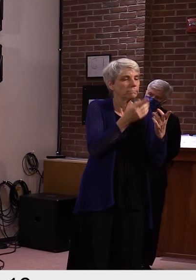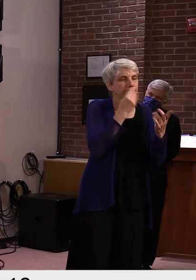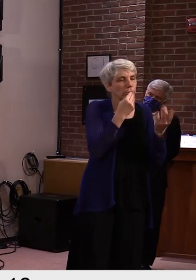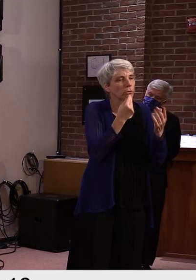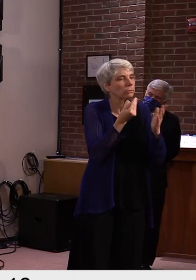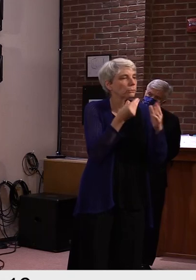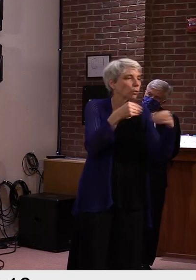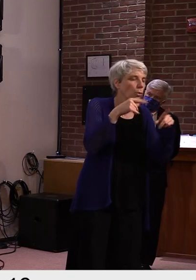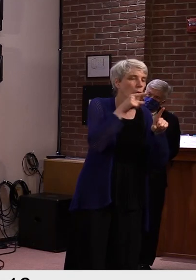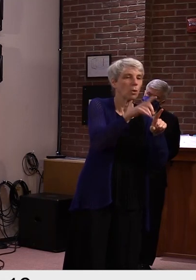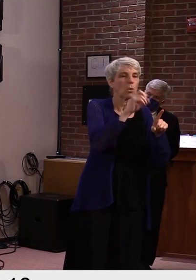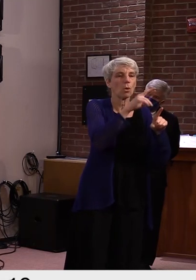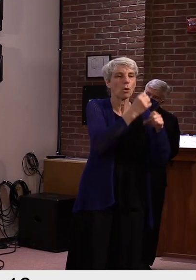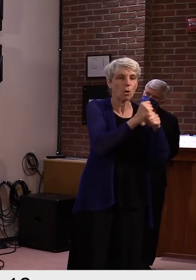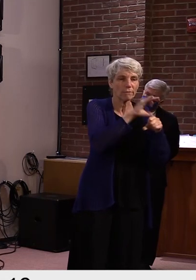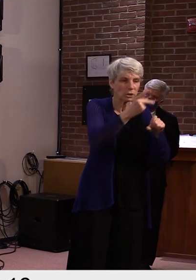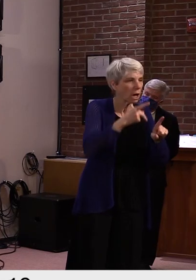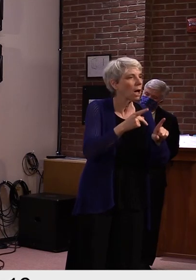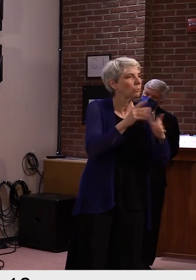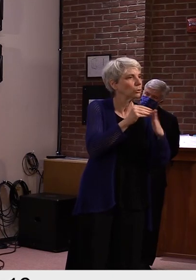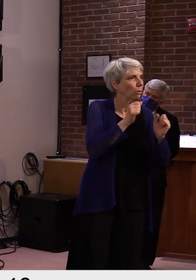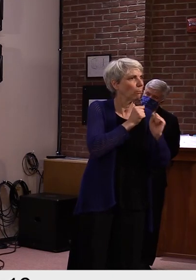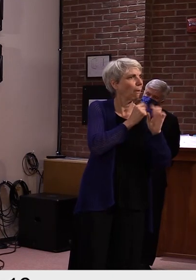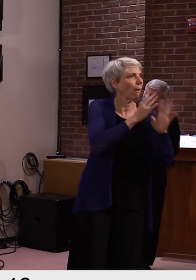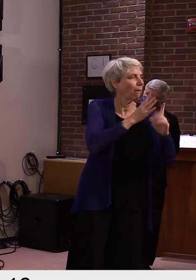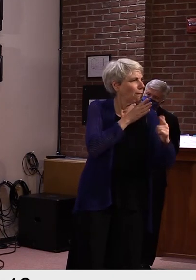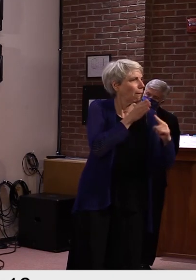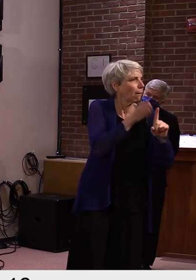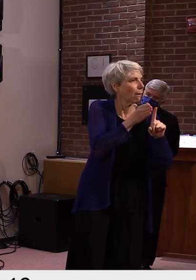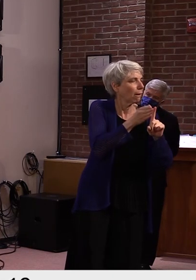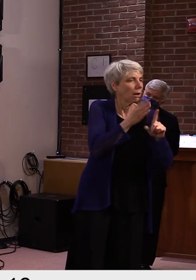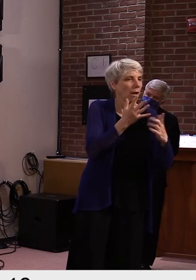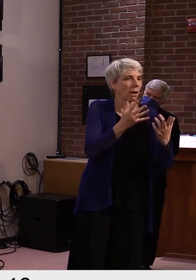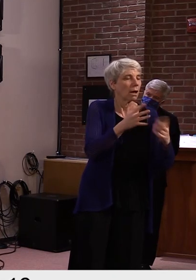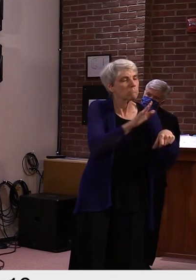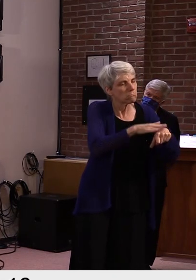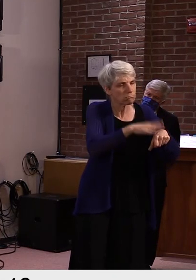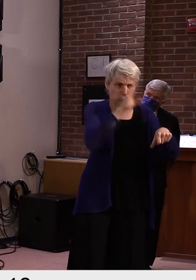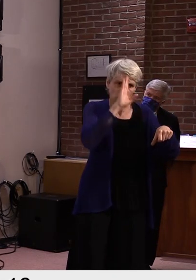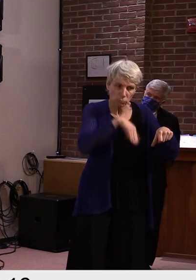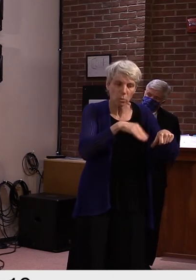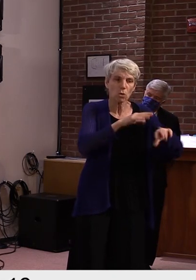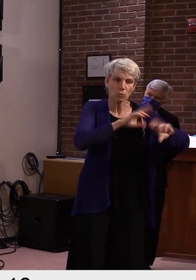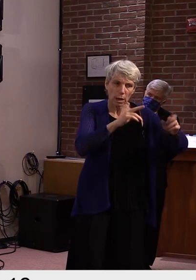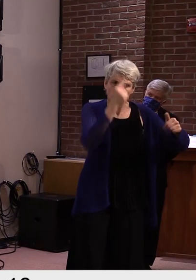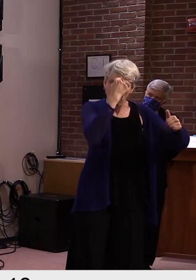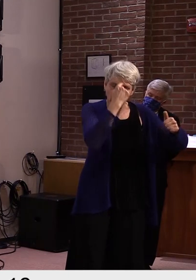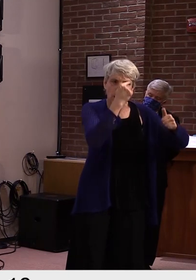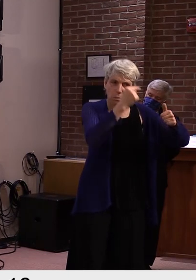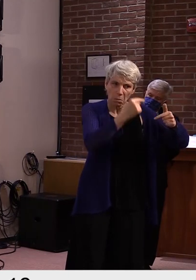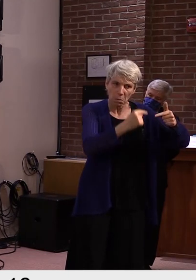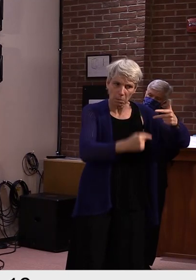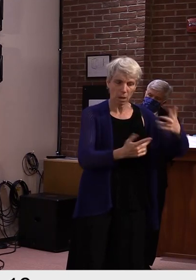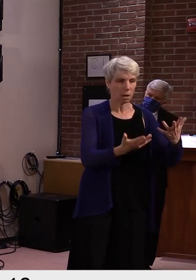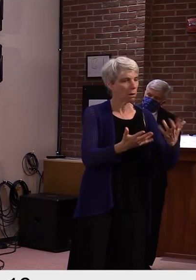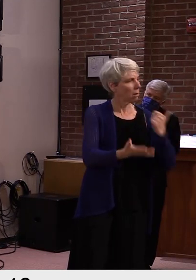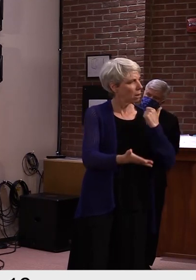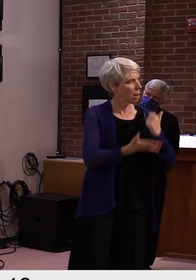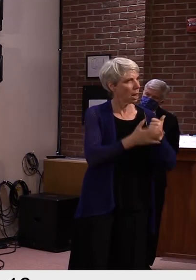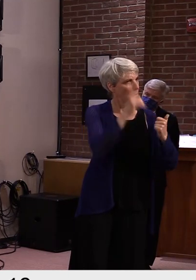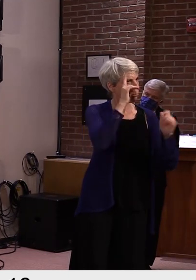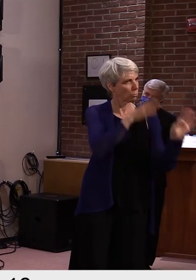to be mindful of and here's some communication you might need to have to the college. I don't know, just various things that might, that might